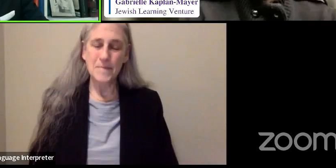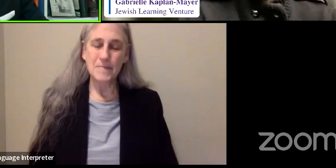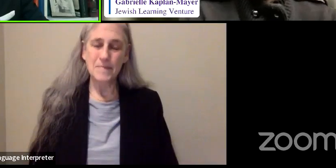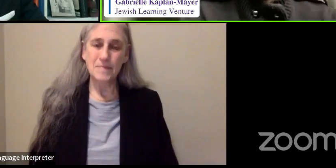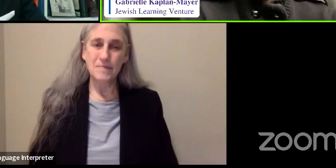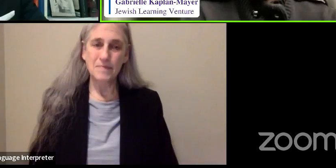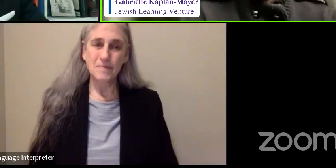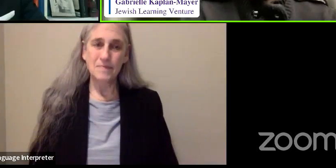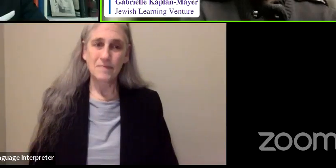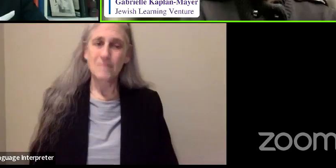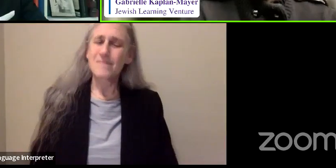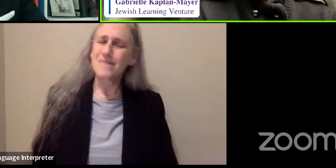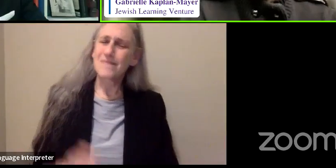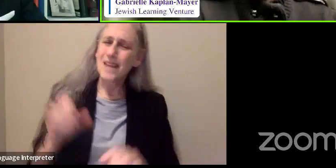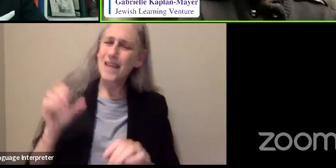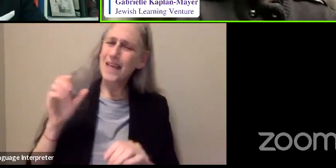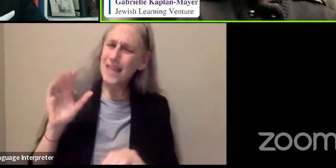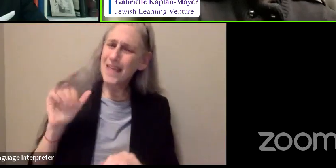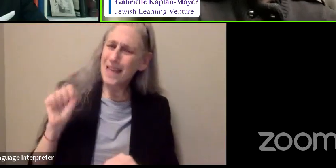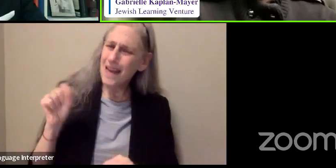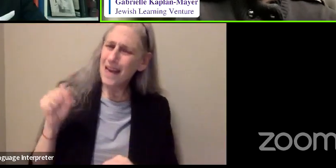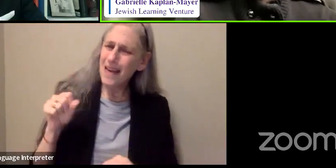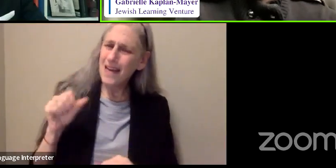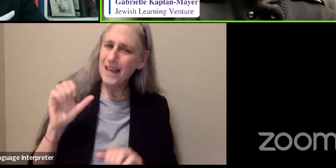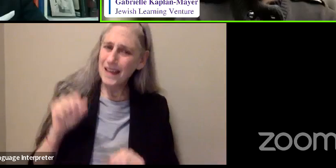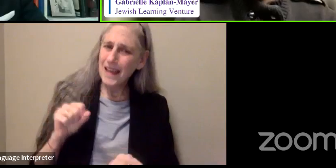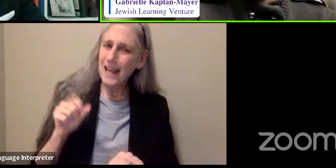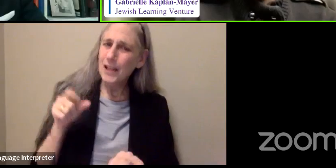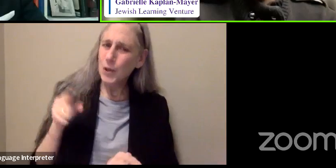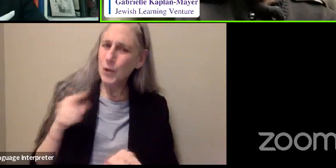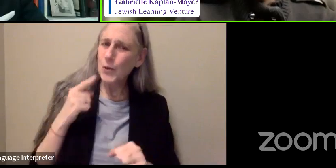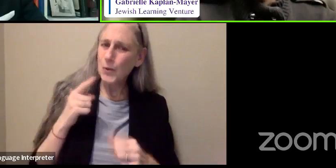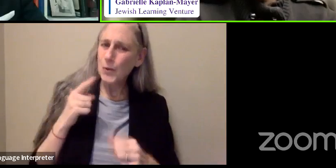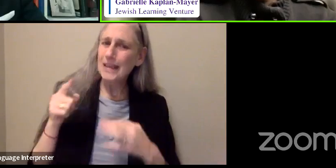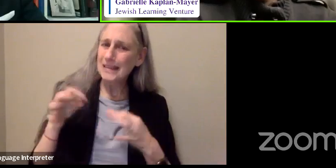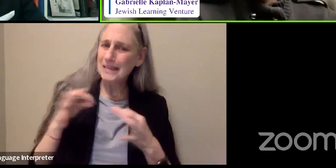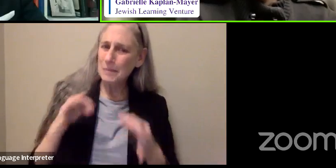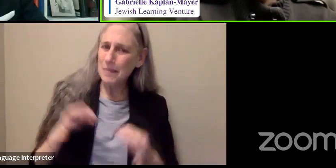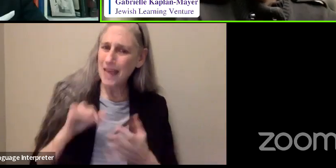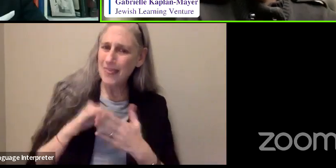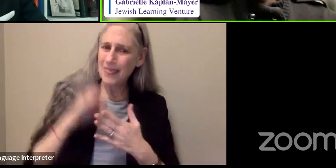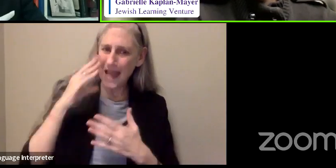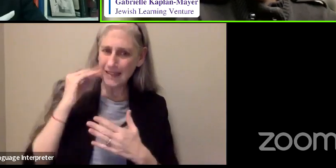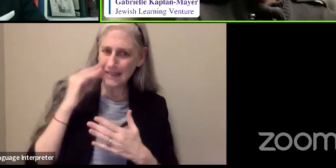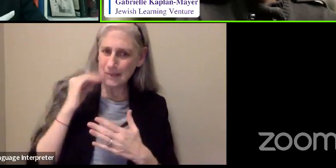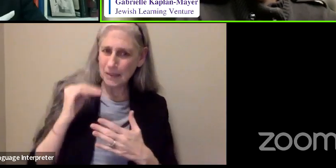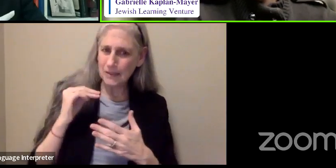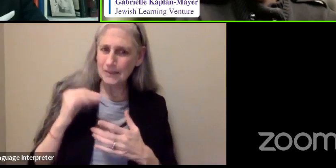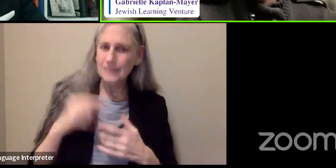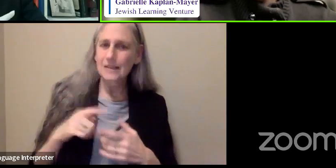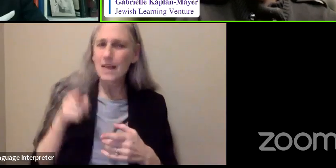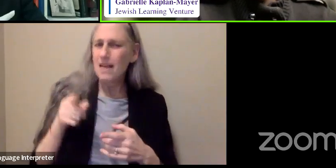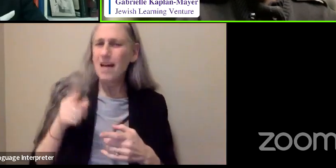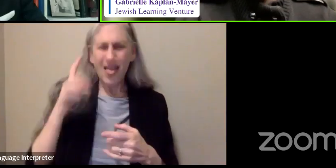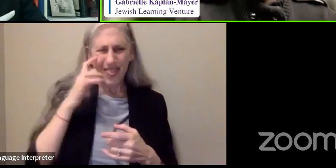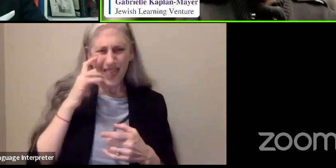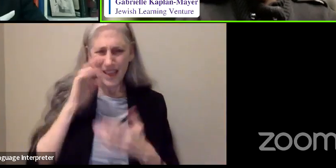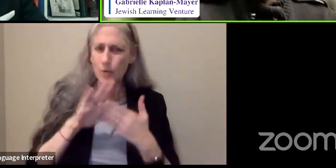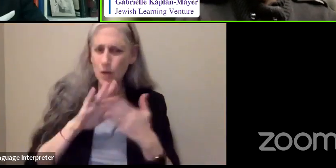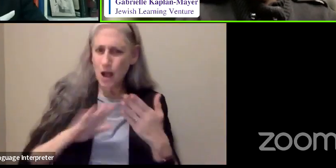Can you tell us about that experience? You were in college. I believe you were